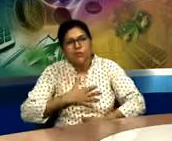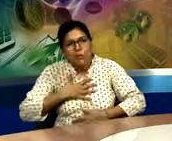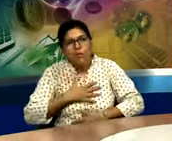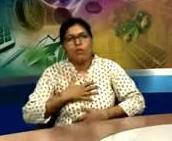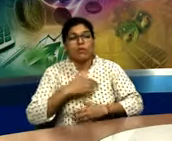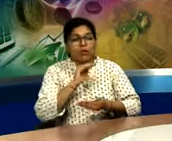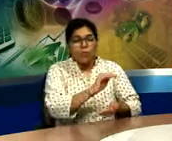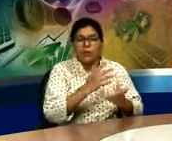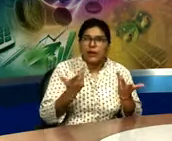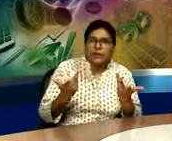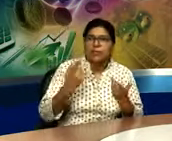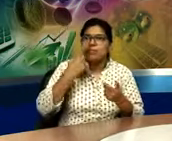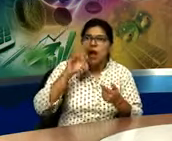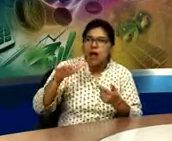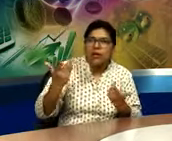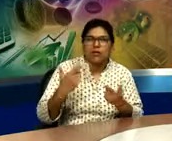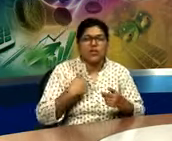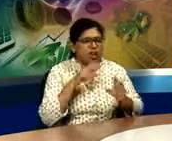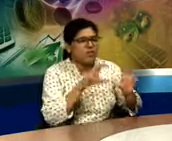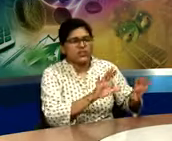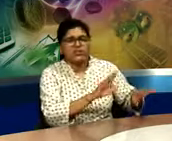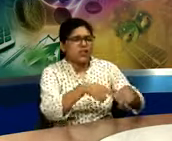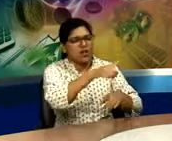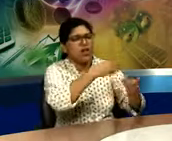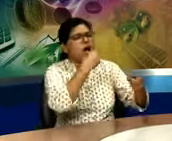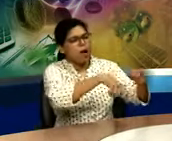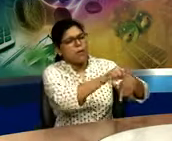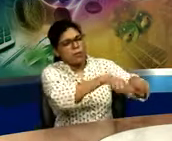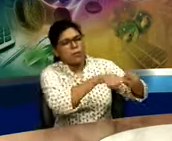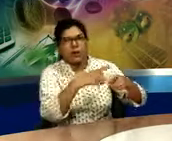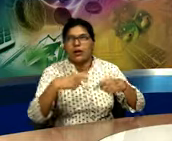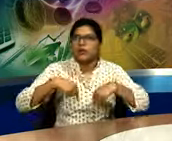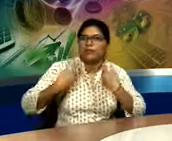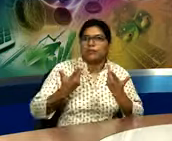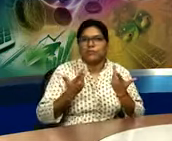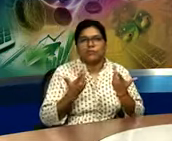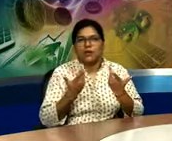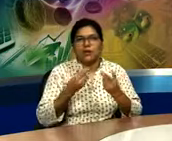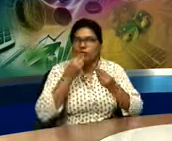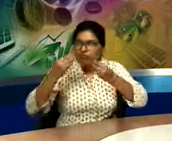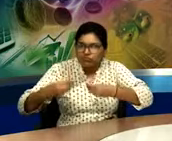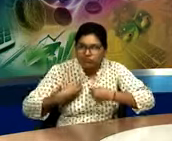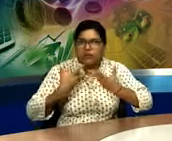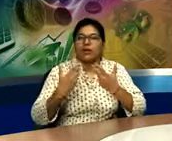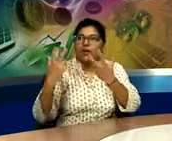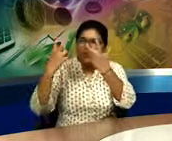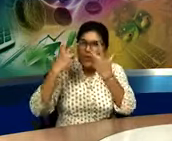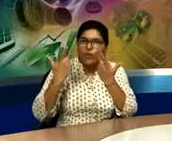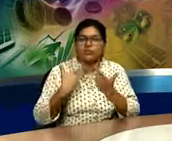I enjoy my time with my work only. And I am neglecting the child. And I am asking the child to do all